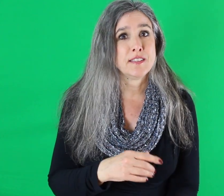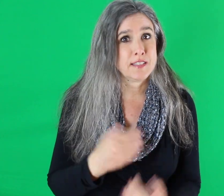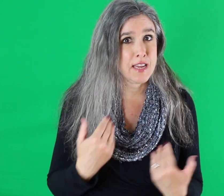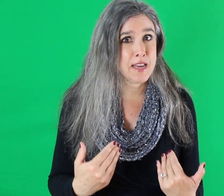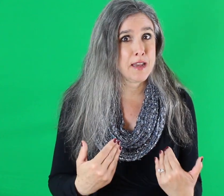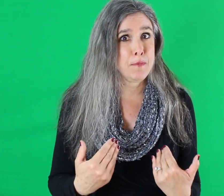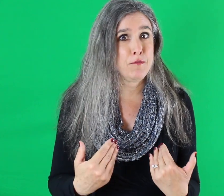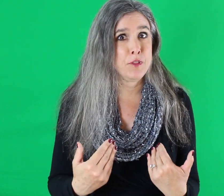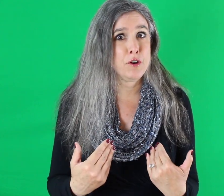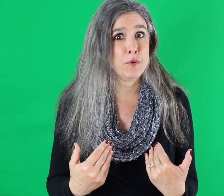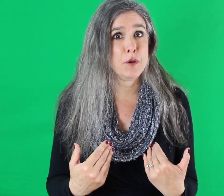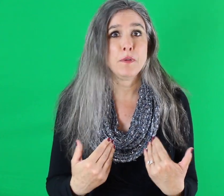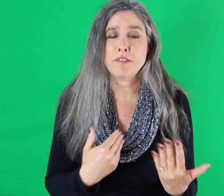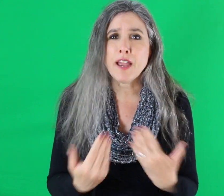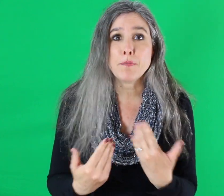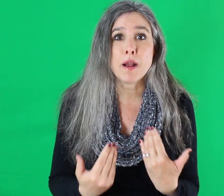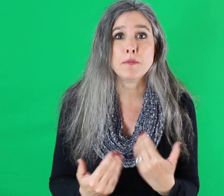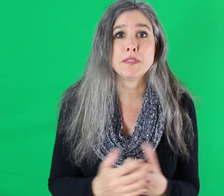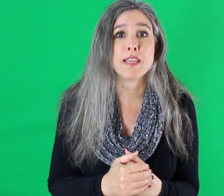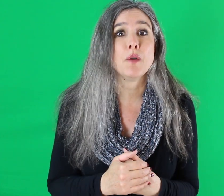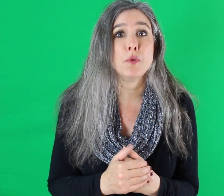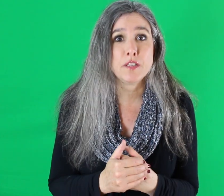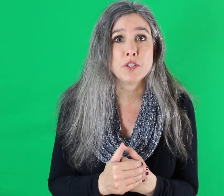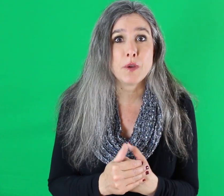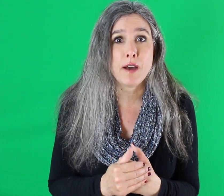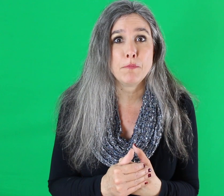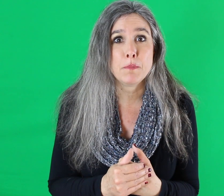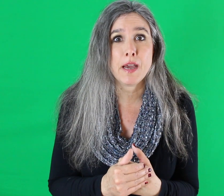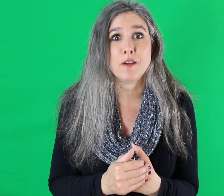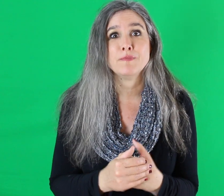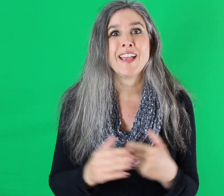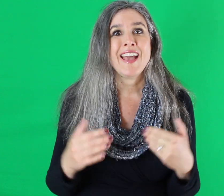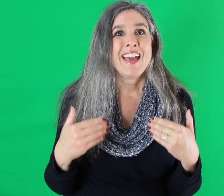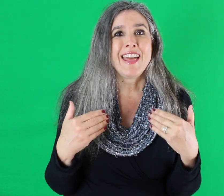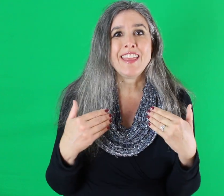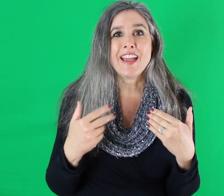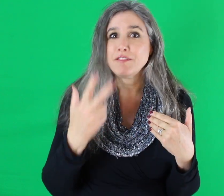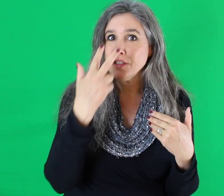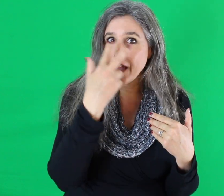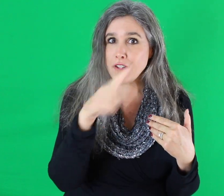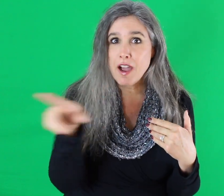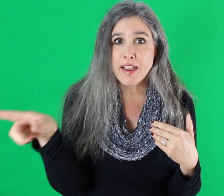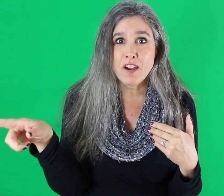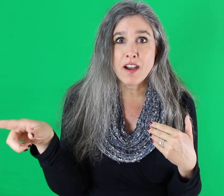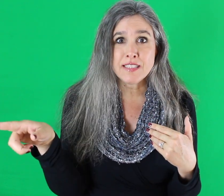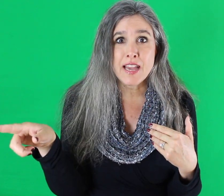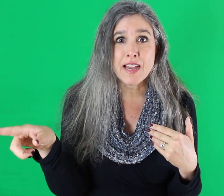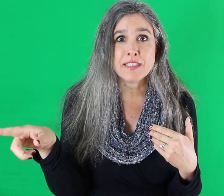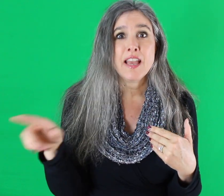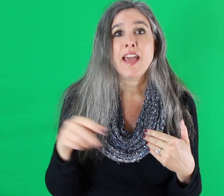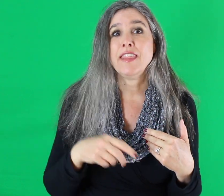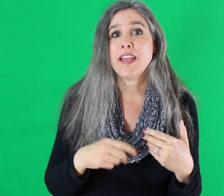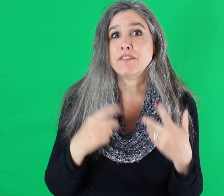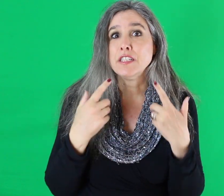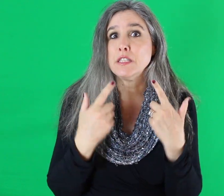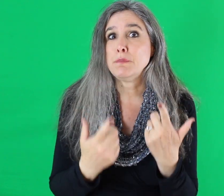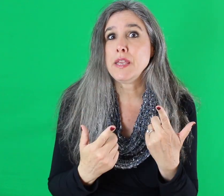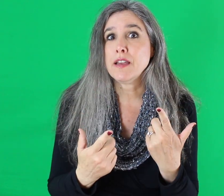stand up before their group and if they have problems with that, we do help them out and they have to have eye contact and they have to speak